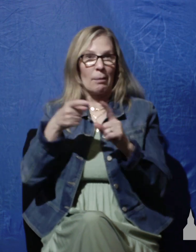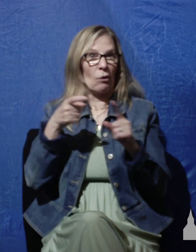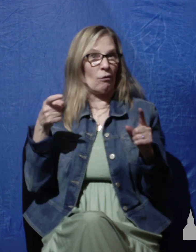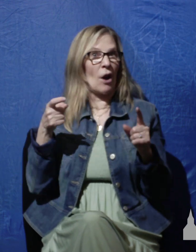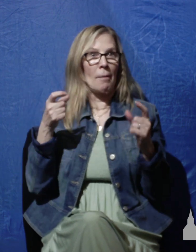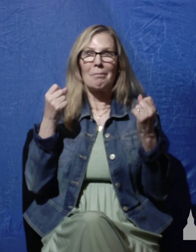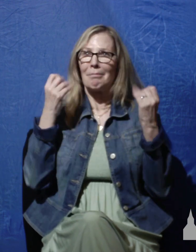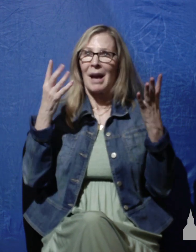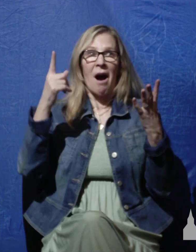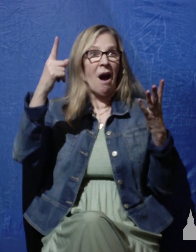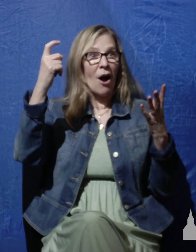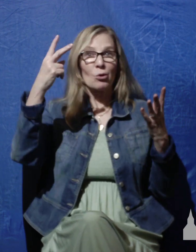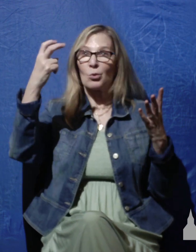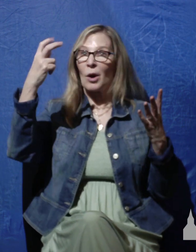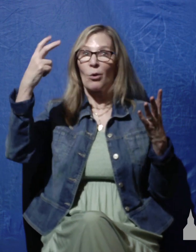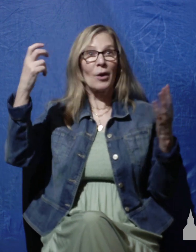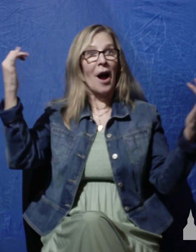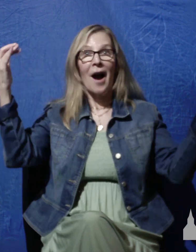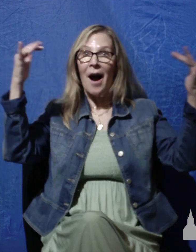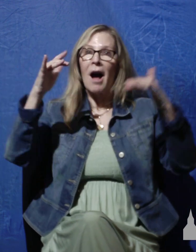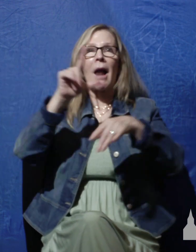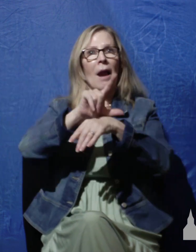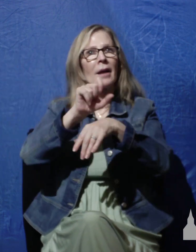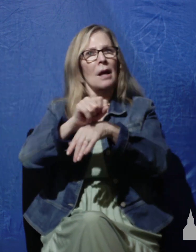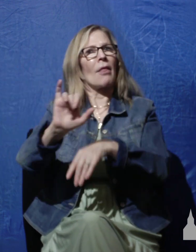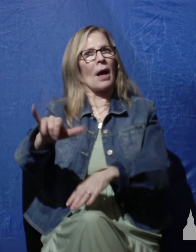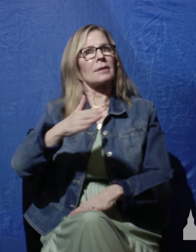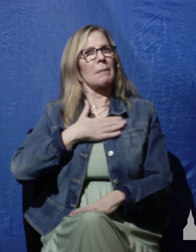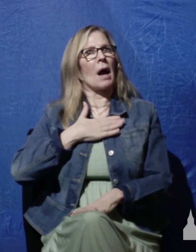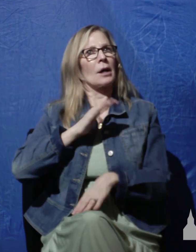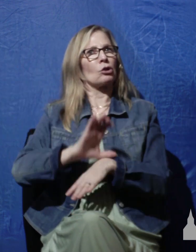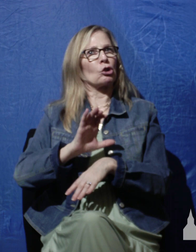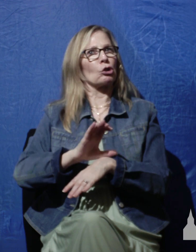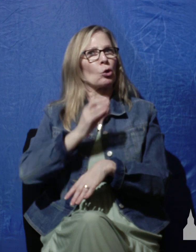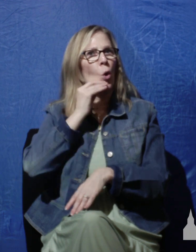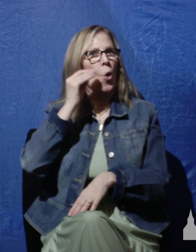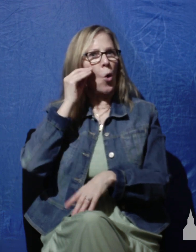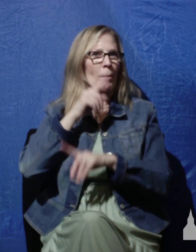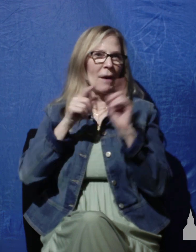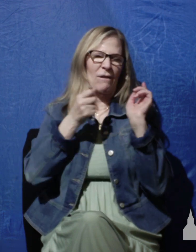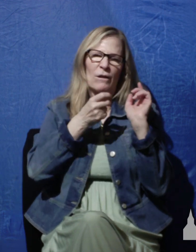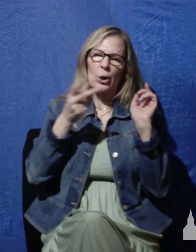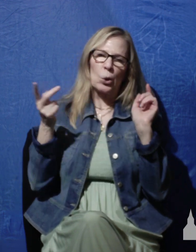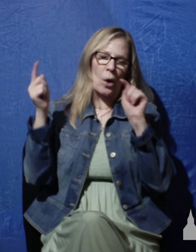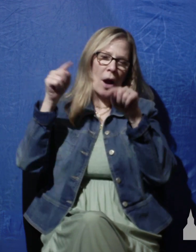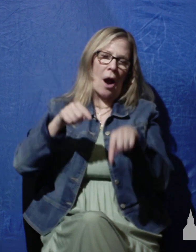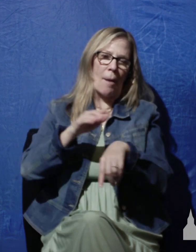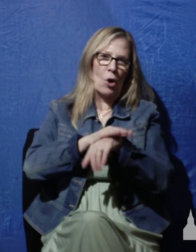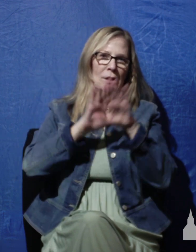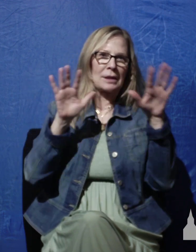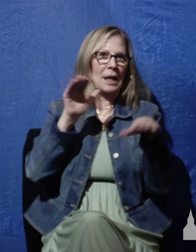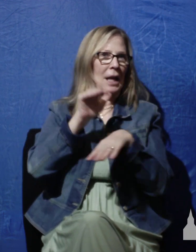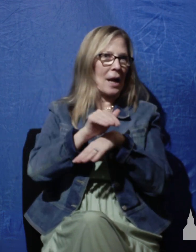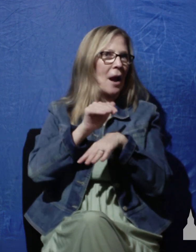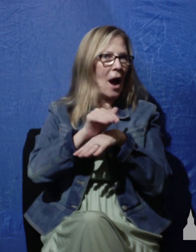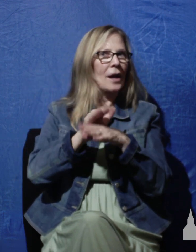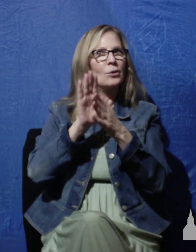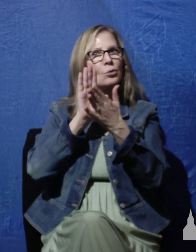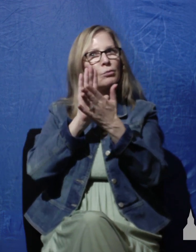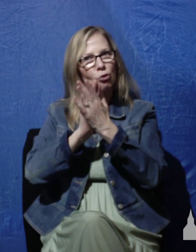many hundreds who say Lakeside is their church home how few come out on a Sunday night to pray and